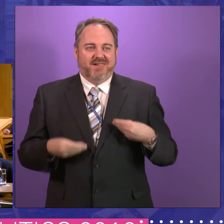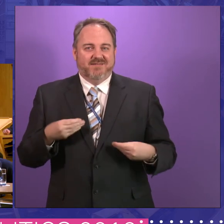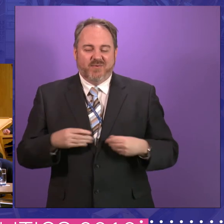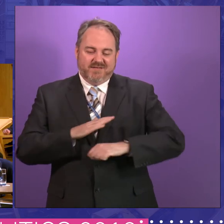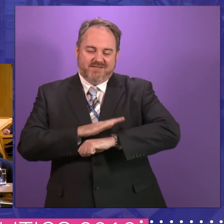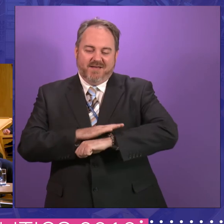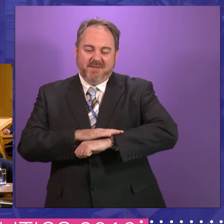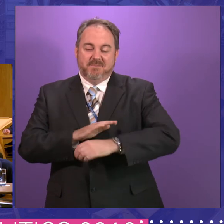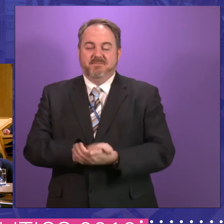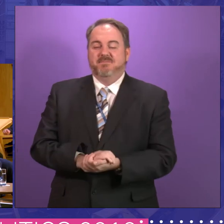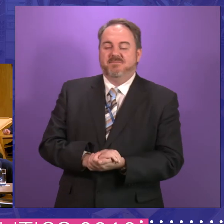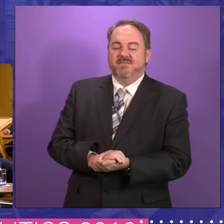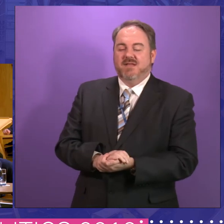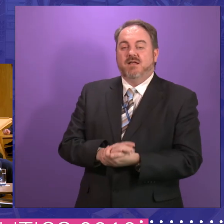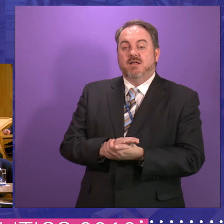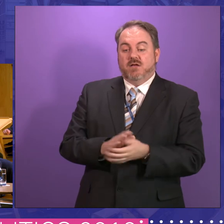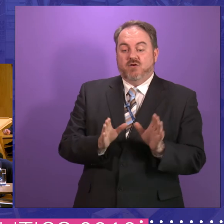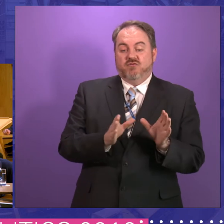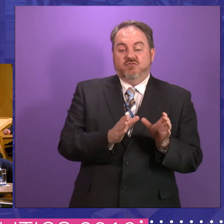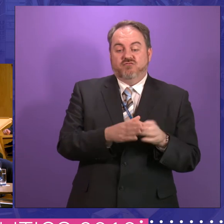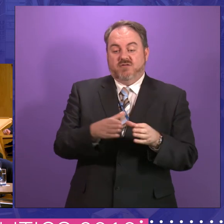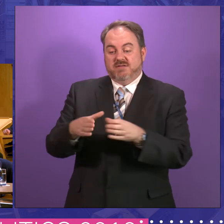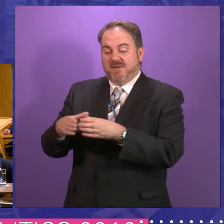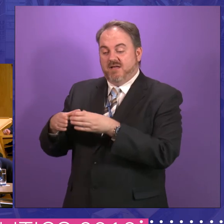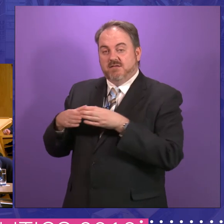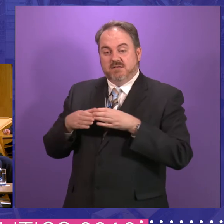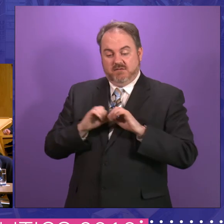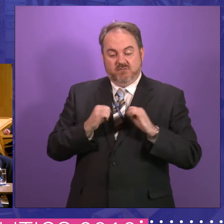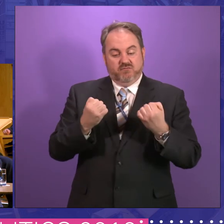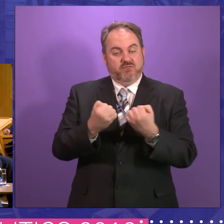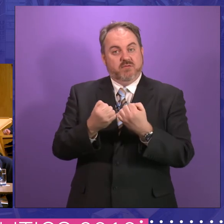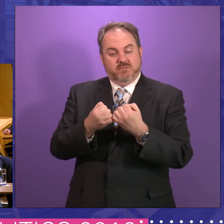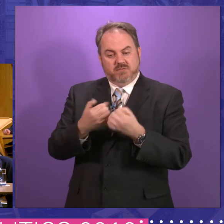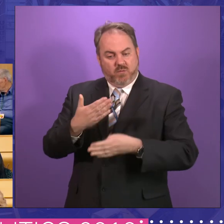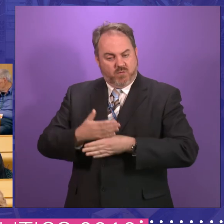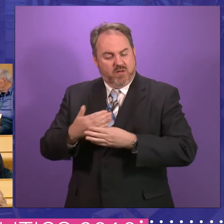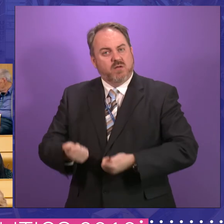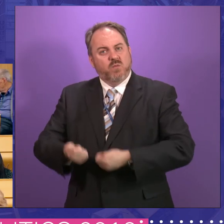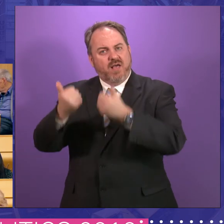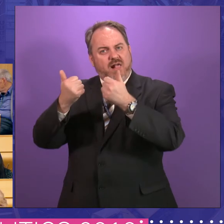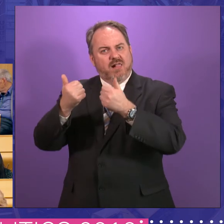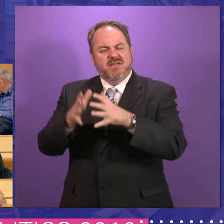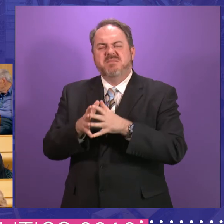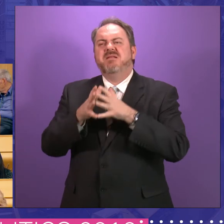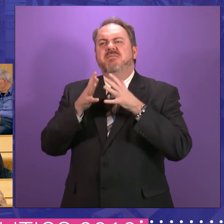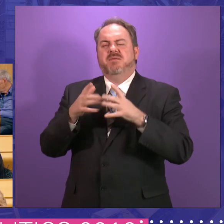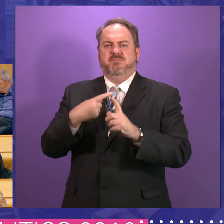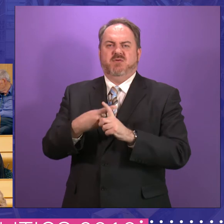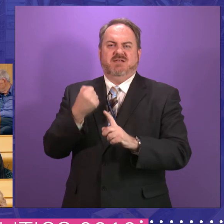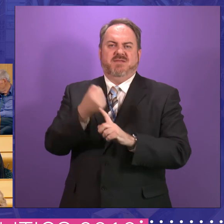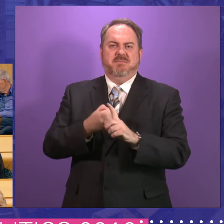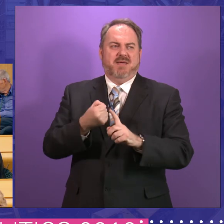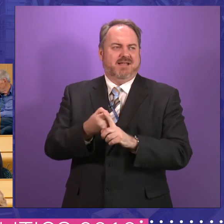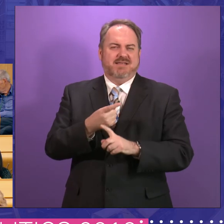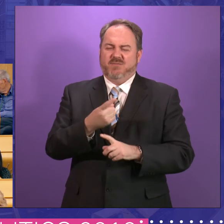cross-party groups, I agree. think the cross-party groups work, they work well. Um, and I think they've made a huge contribution to this place. I think it's one of the